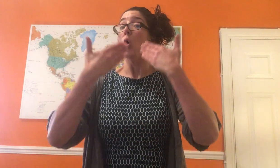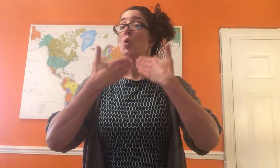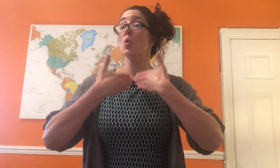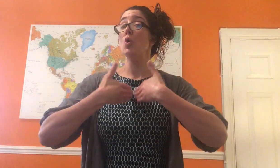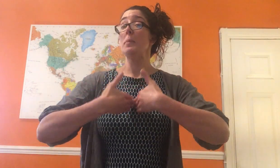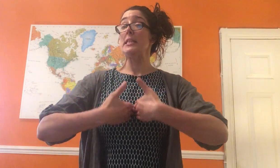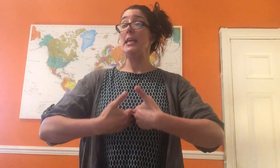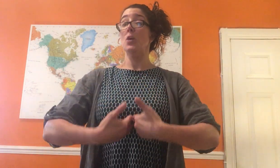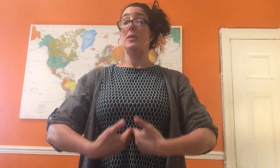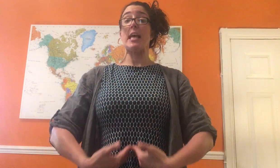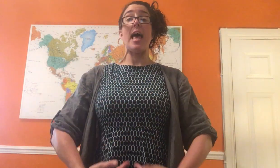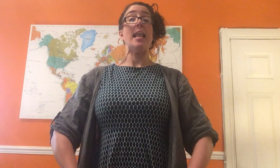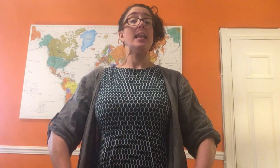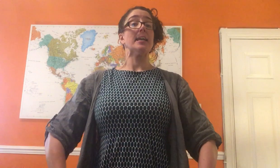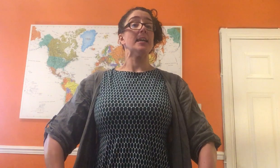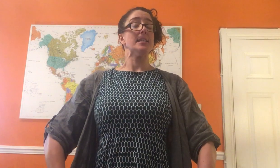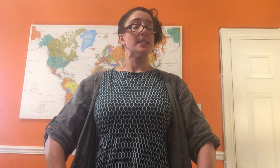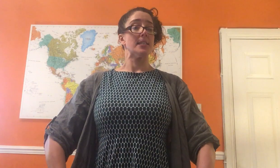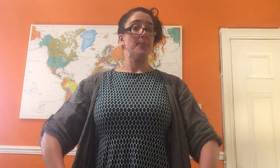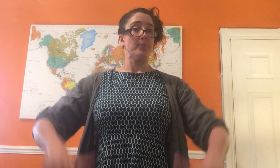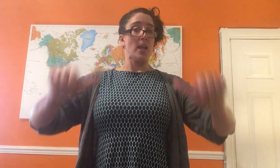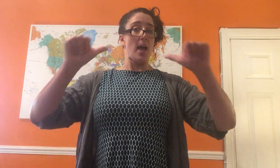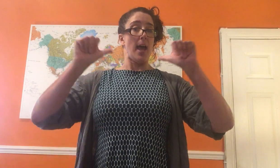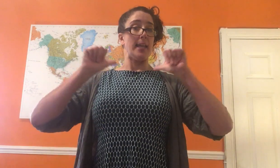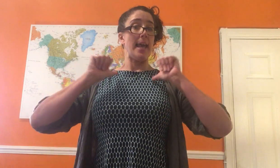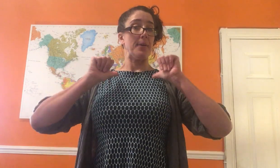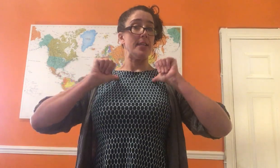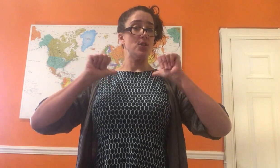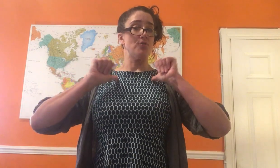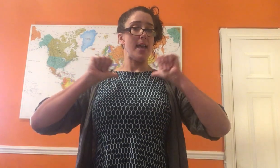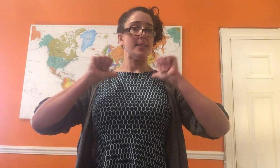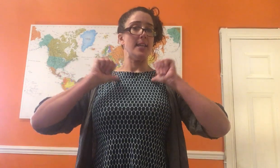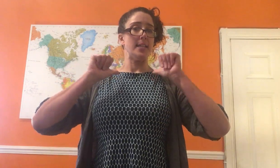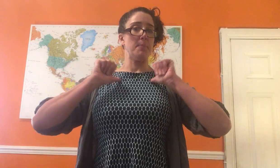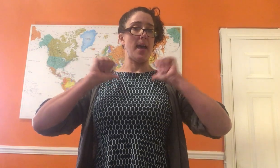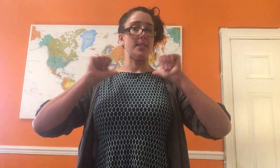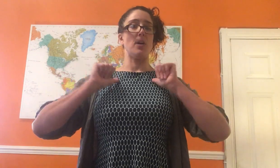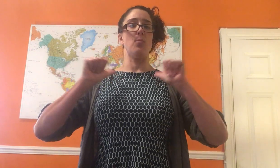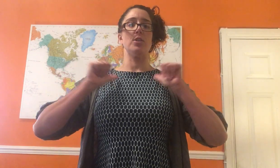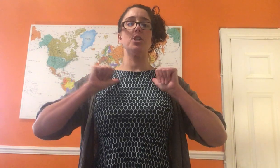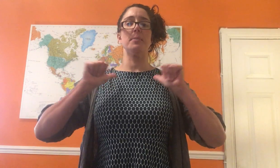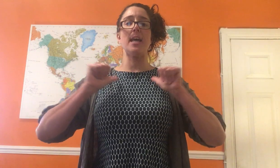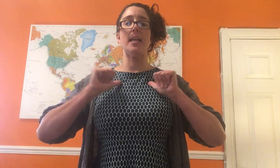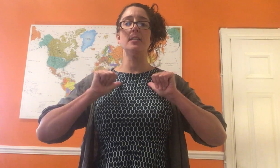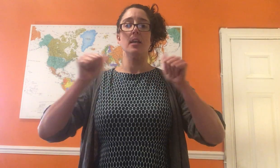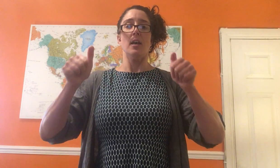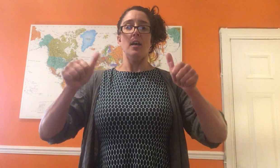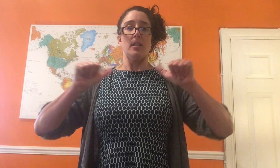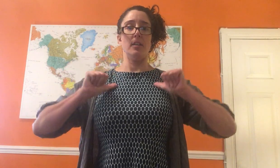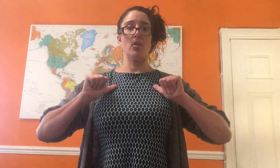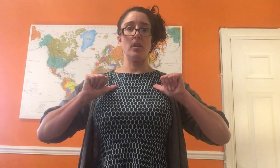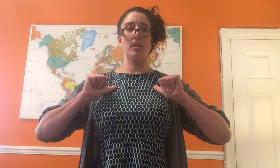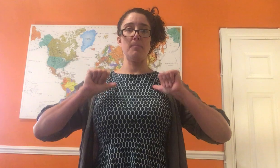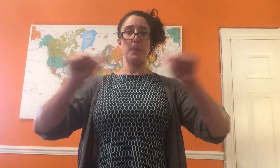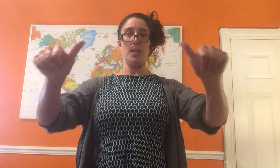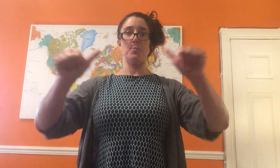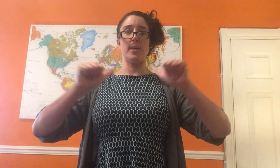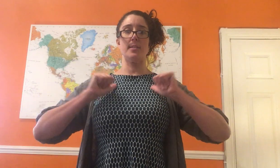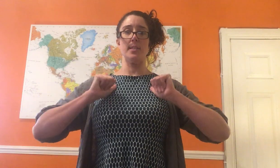Ooh, but he was elegant. And now he's dressed in his best. So I want you to pretend that you've got your thumbs behind your braces,